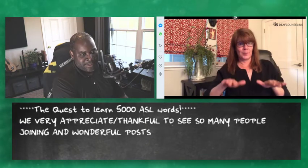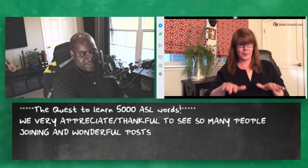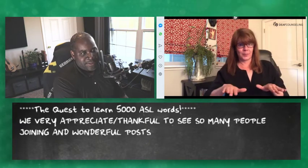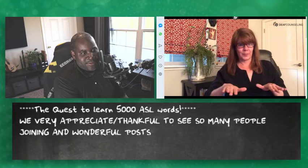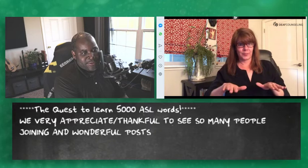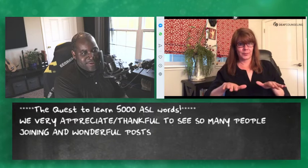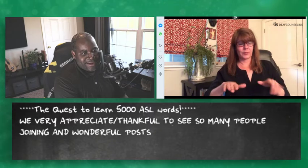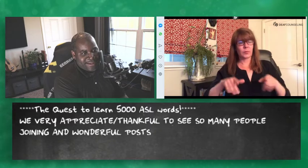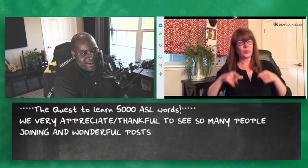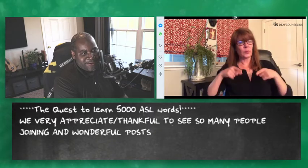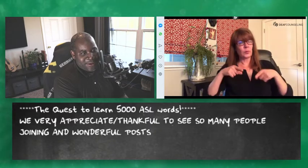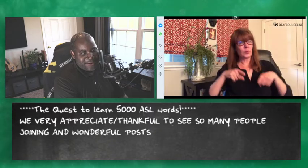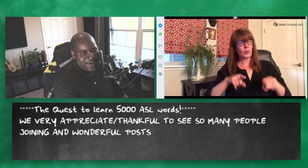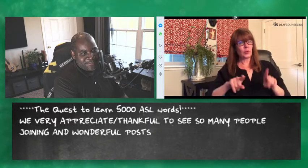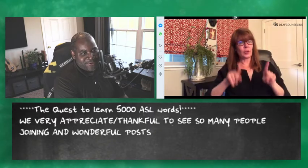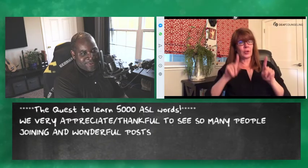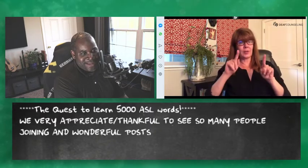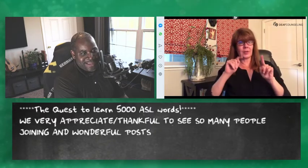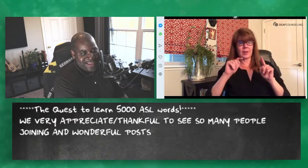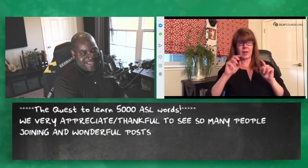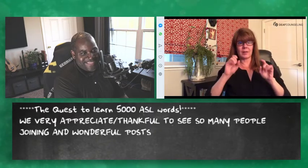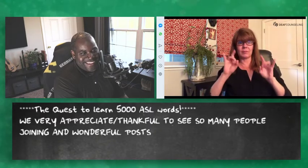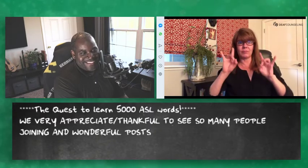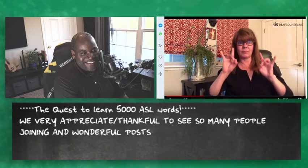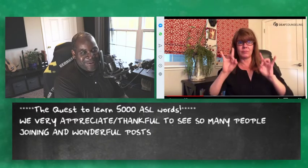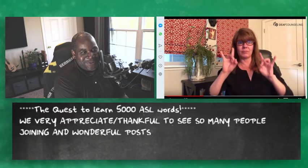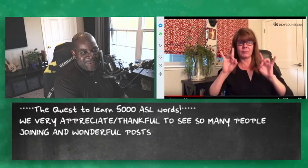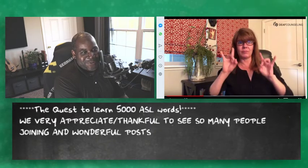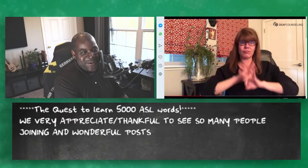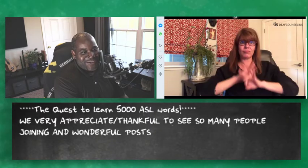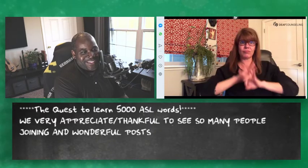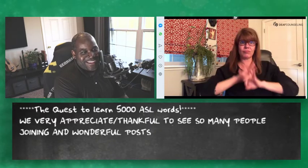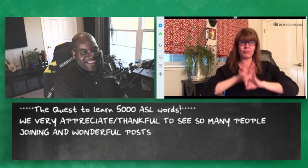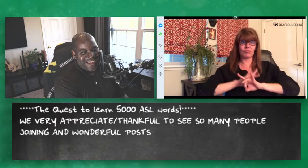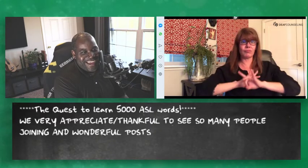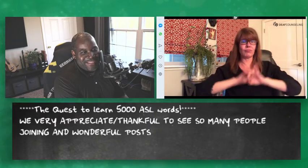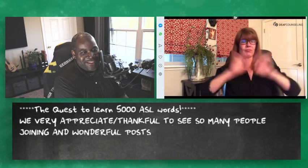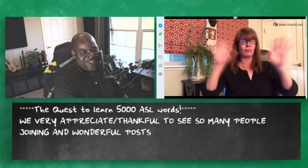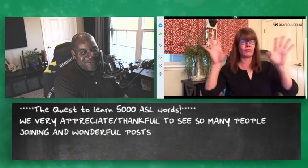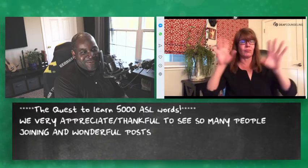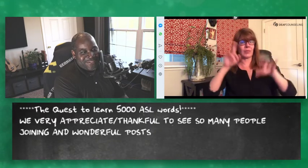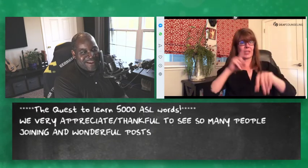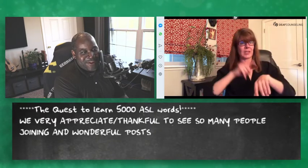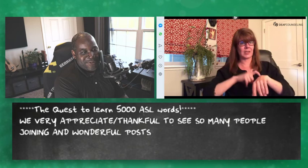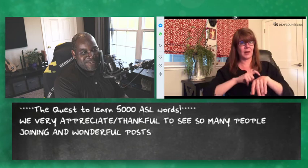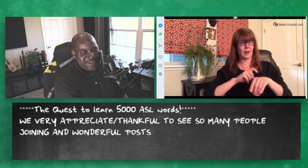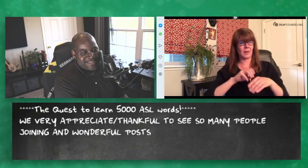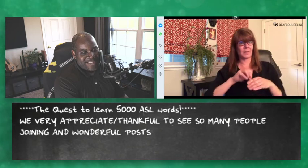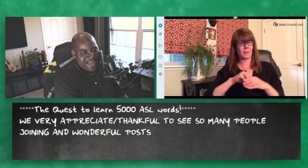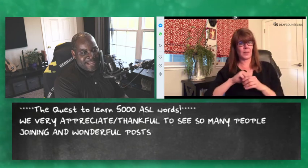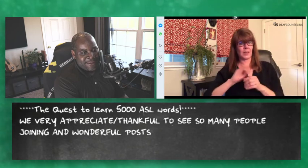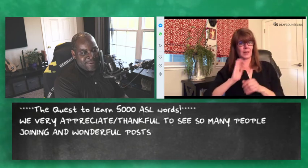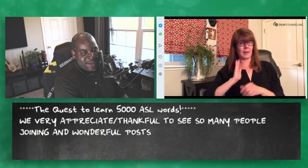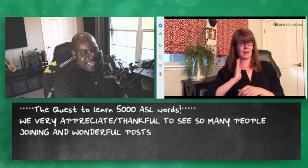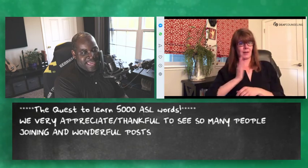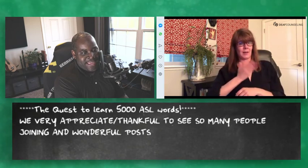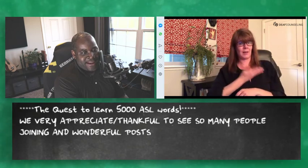during all right calm during this oh so small and then she goes terrible time in